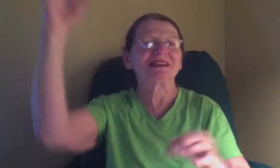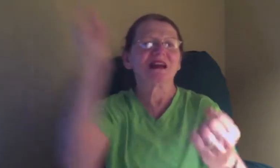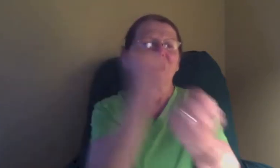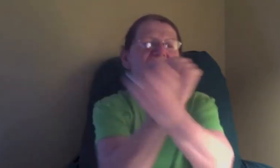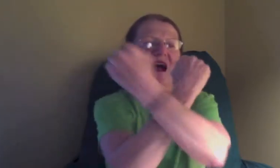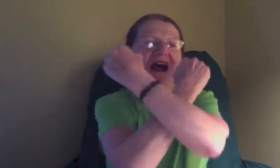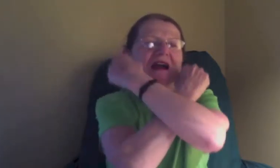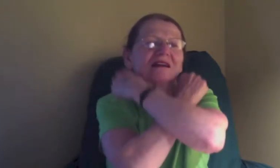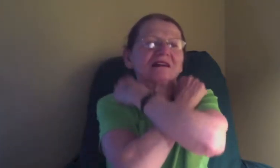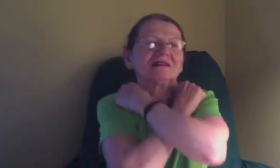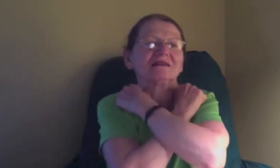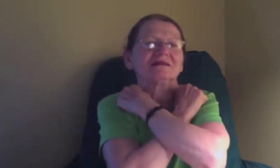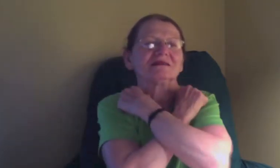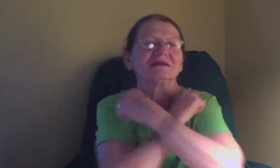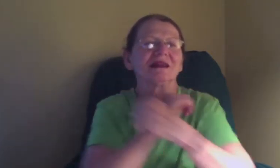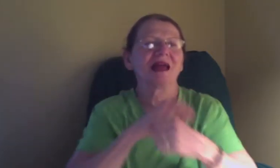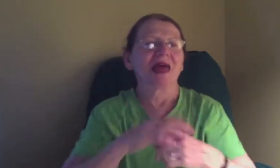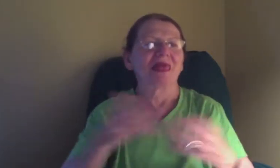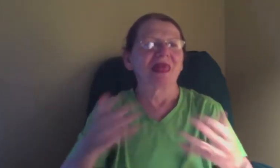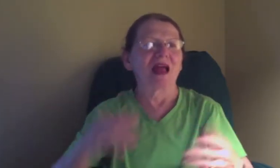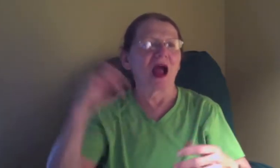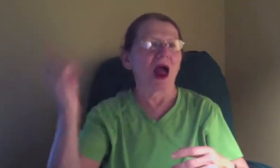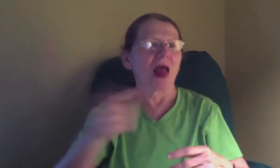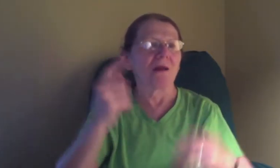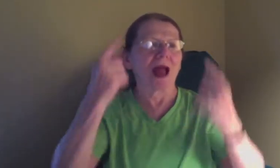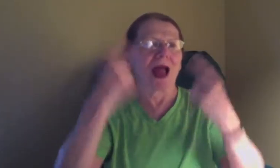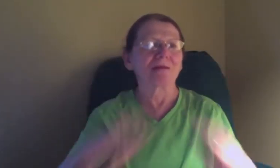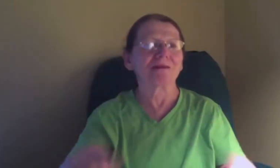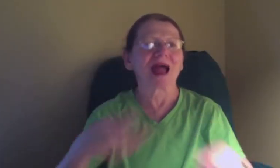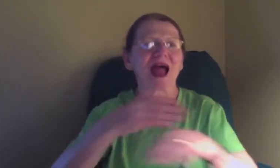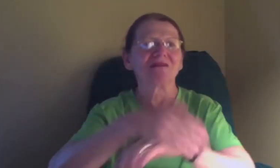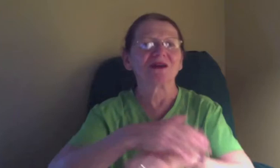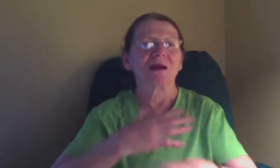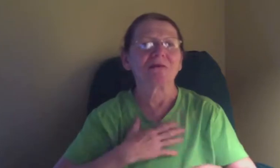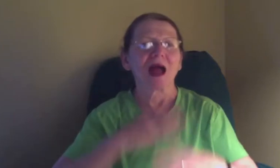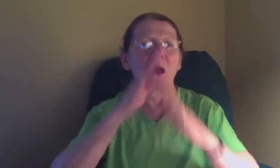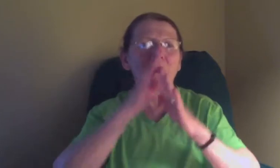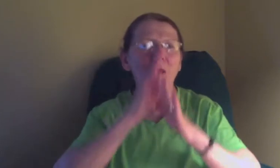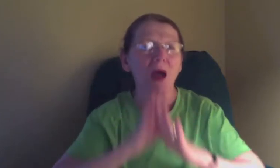I was a kid. I was a